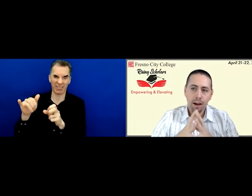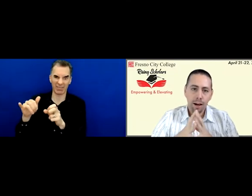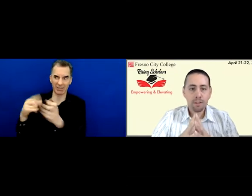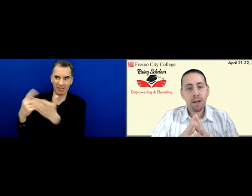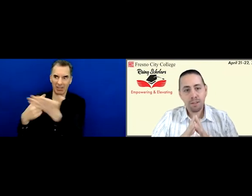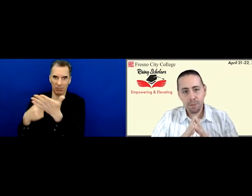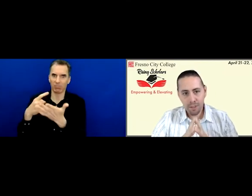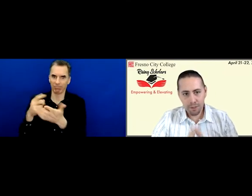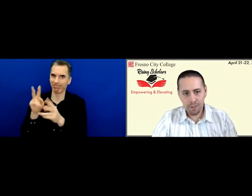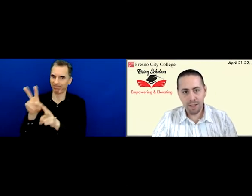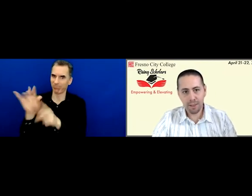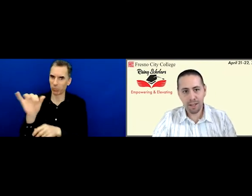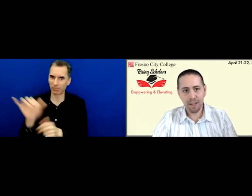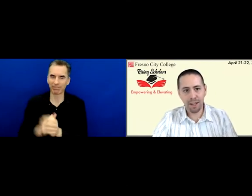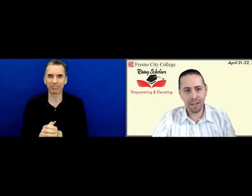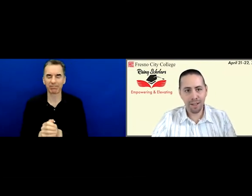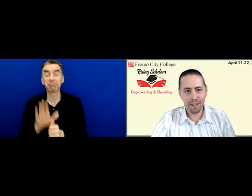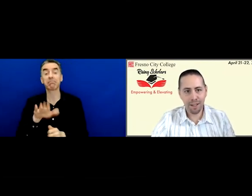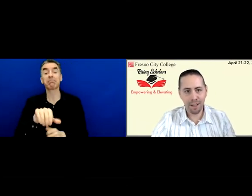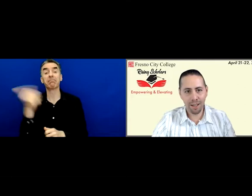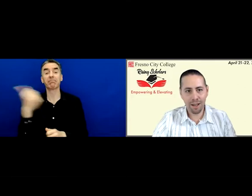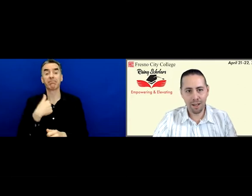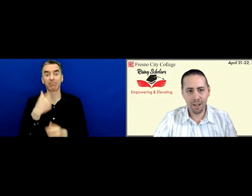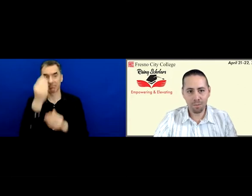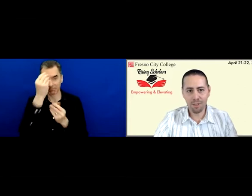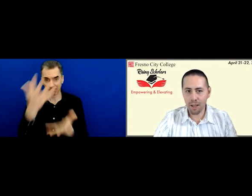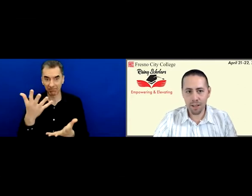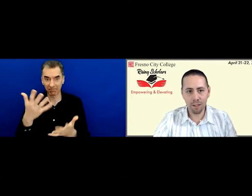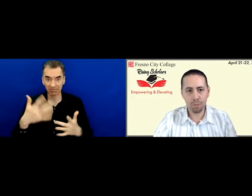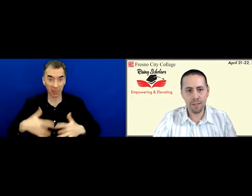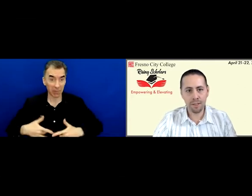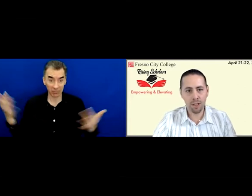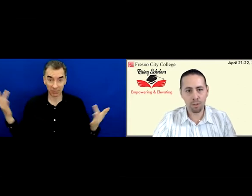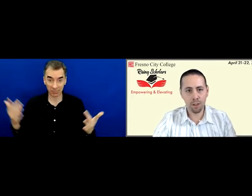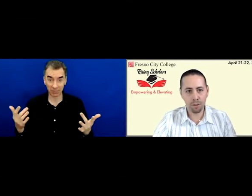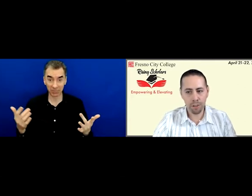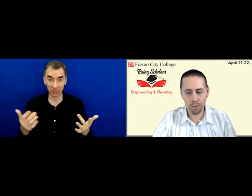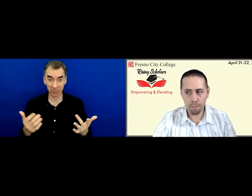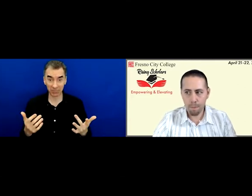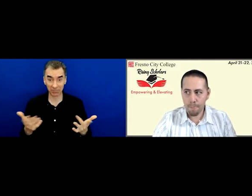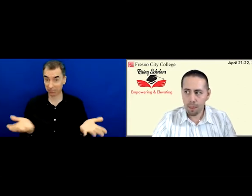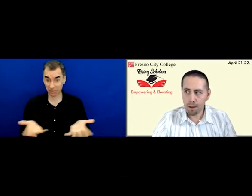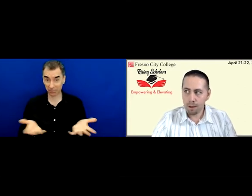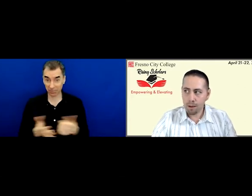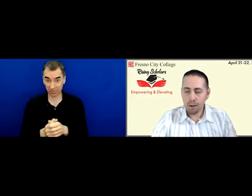I also have some good news that I am delighted and pleased to share with all of you.